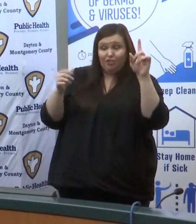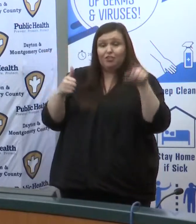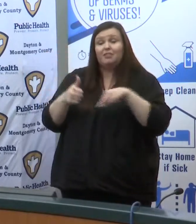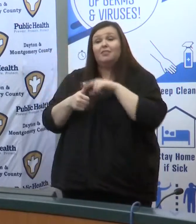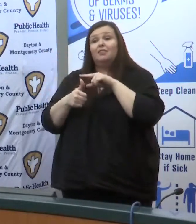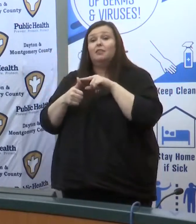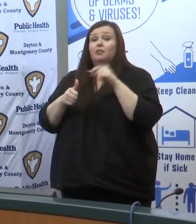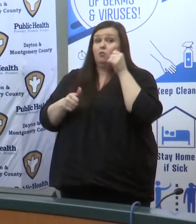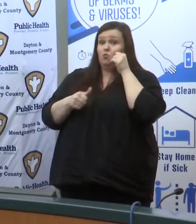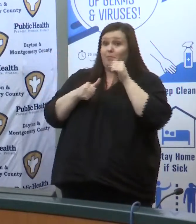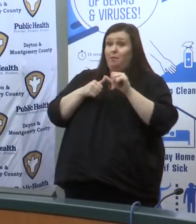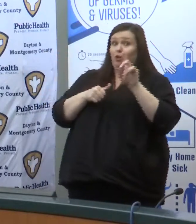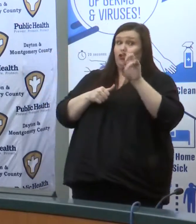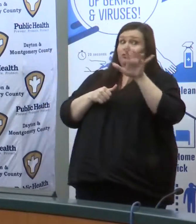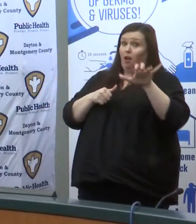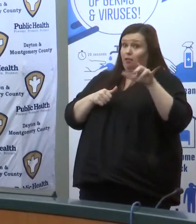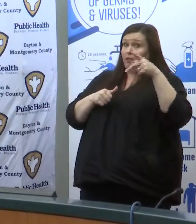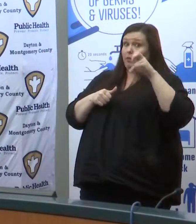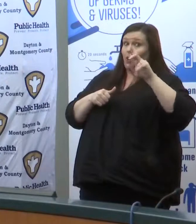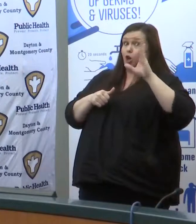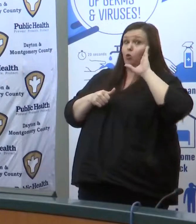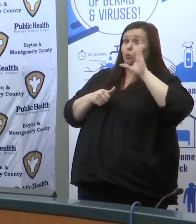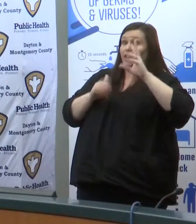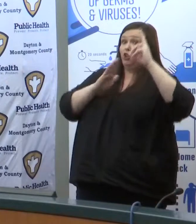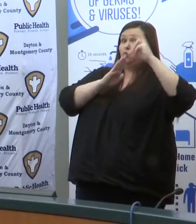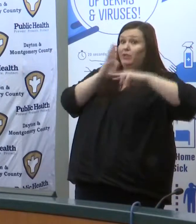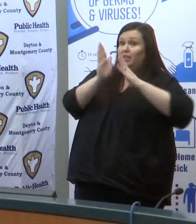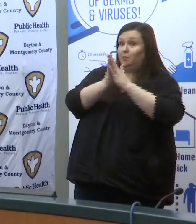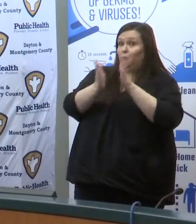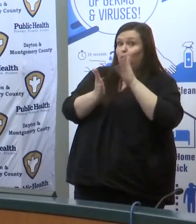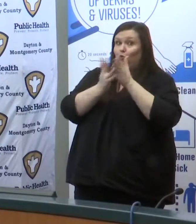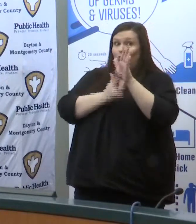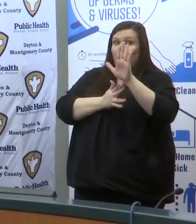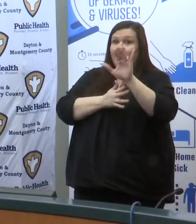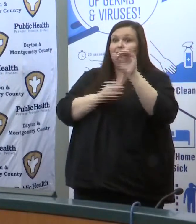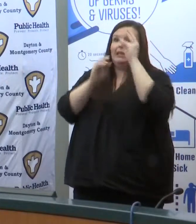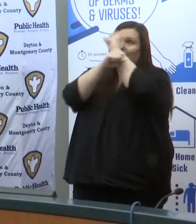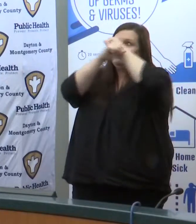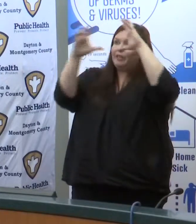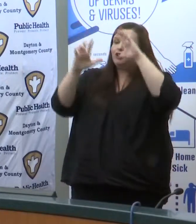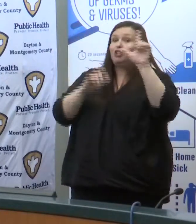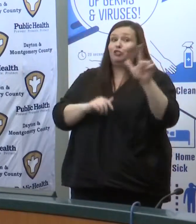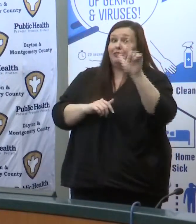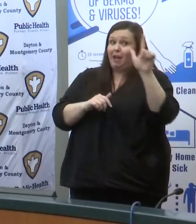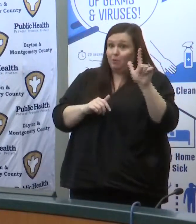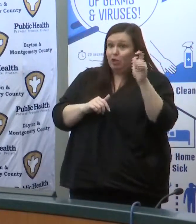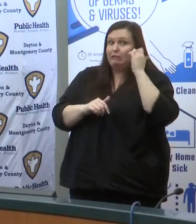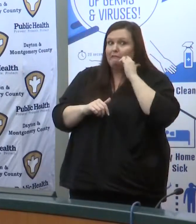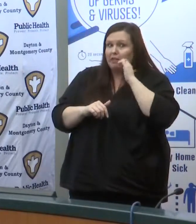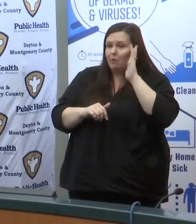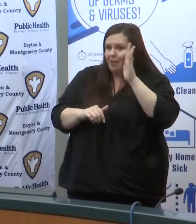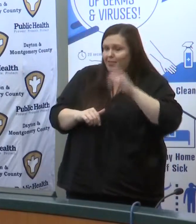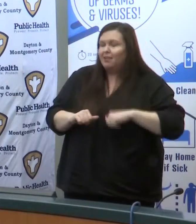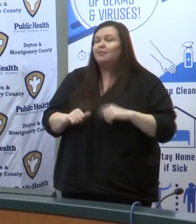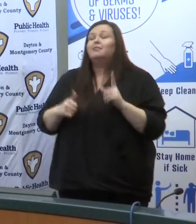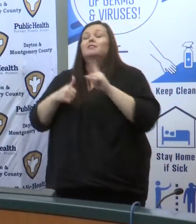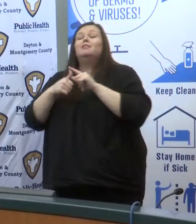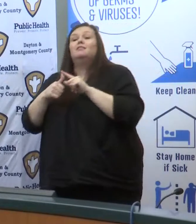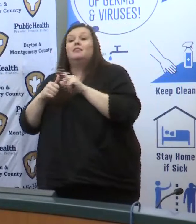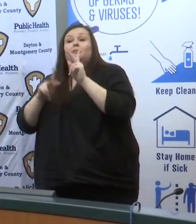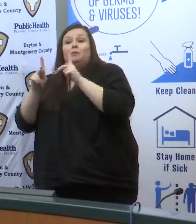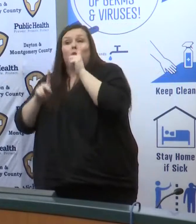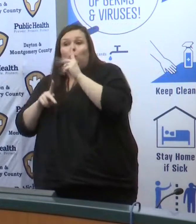forget Dolly Parton is going to be reading to our children through the imagination library persons experiencing homelessness